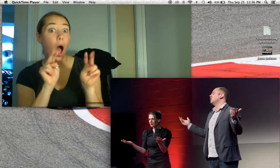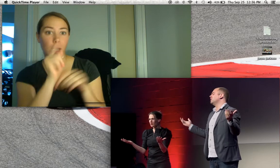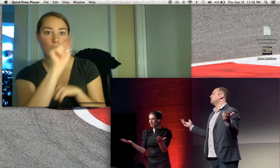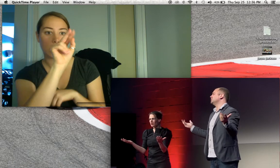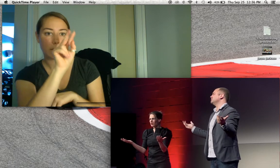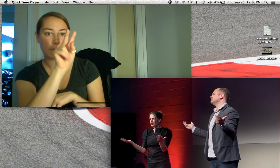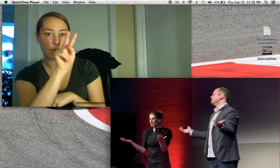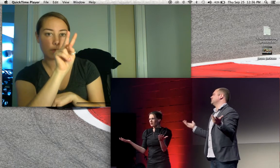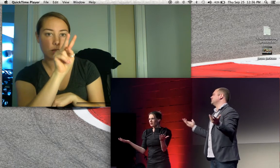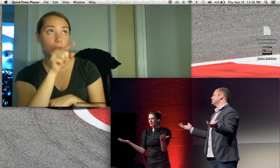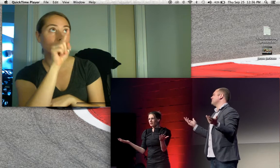Leerwarden.